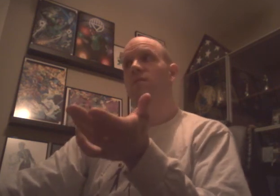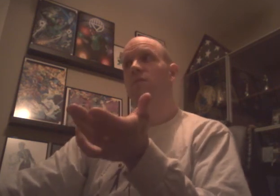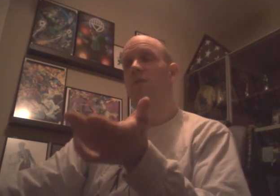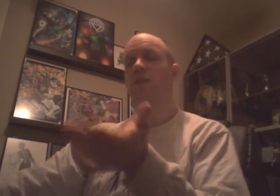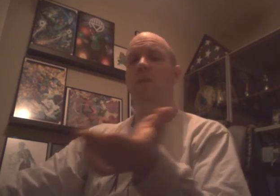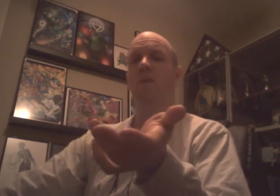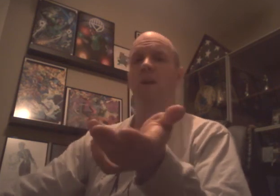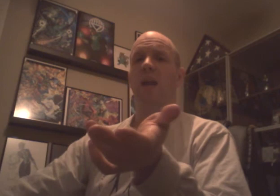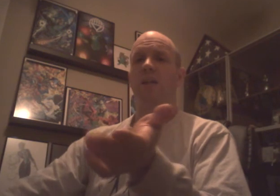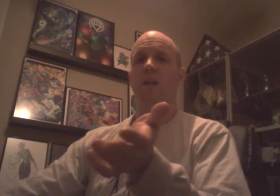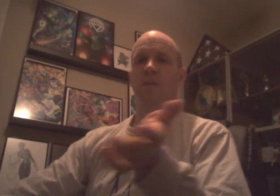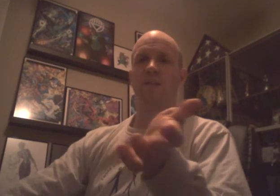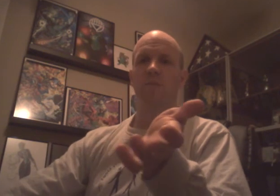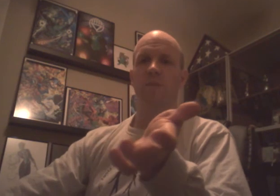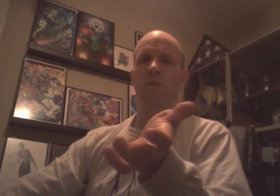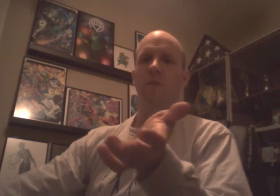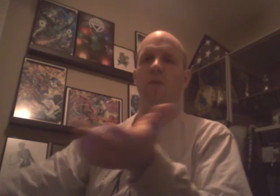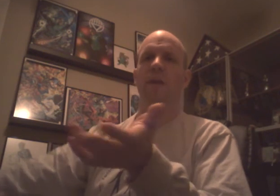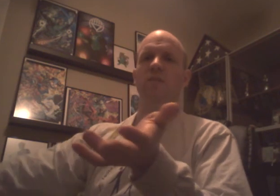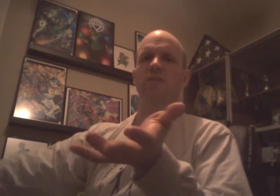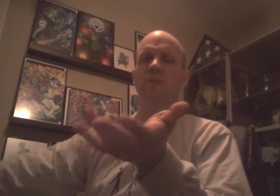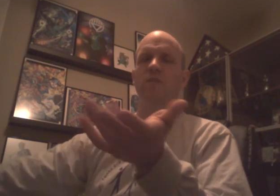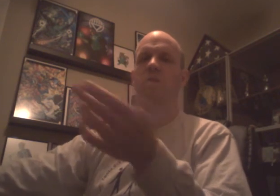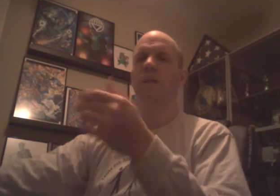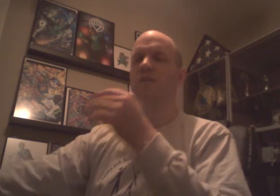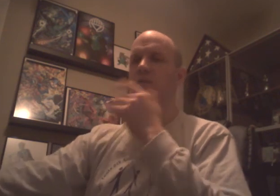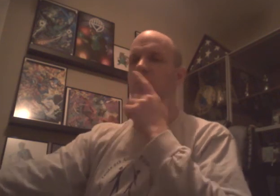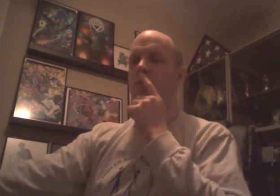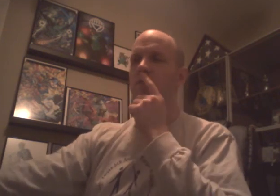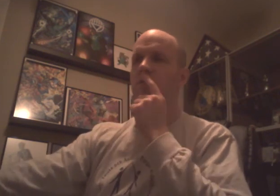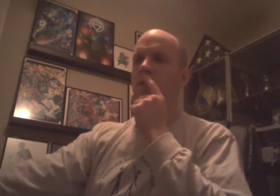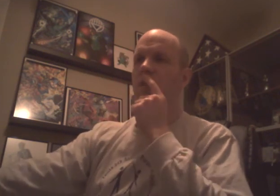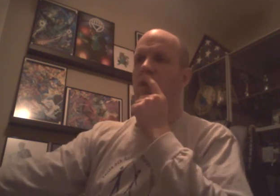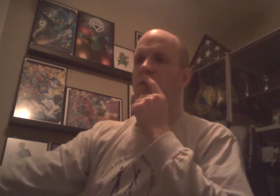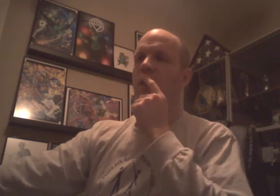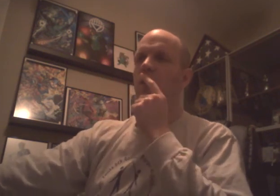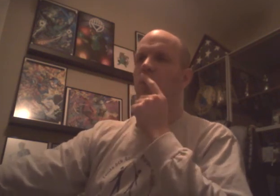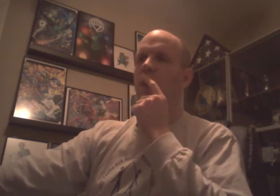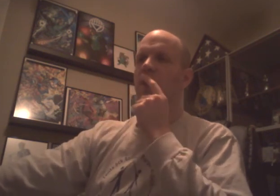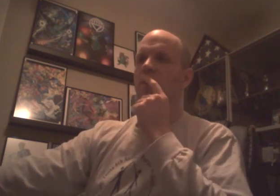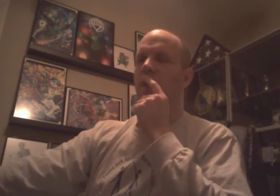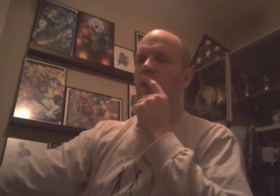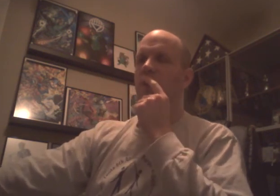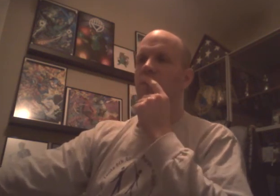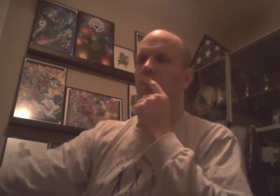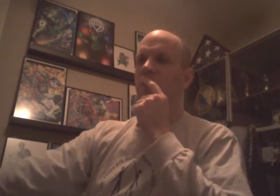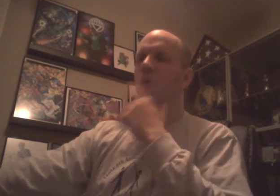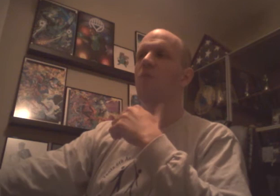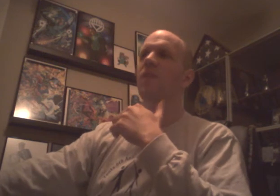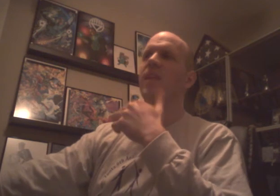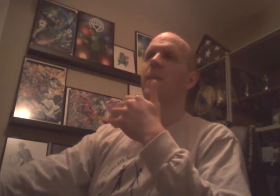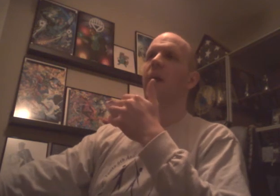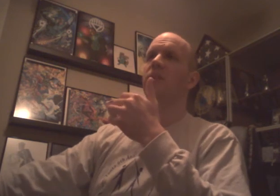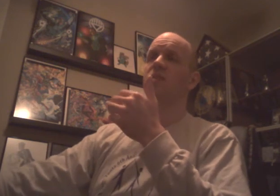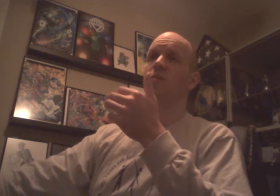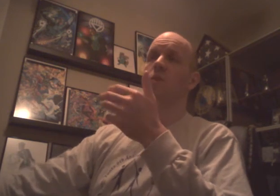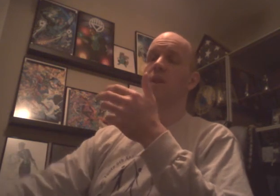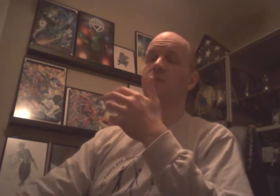With CM Punk not there. That's pretty much going to be when your matches. going to be Triple H vs. Daniel Bryan. Mania. Hopefully that matches for if